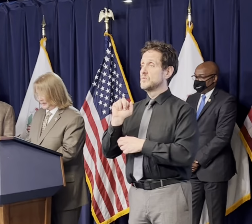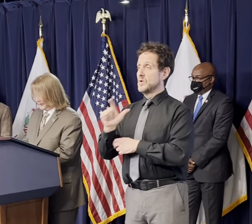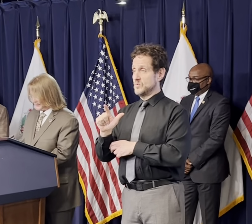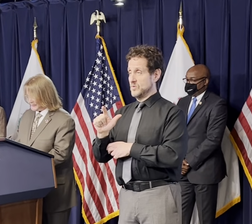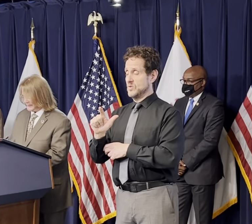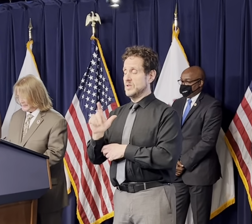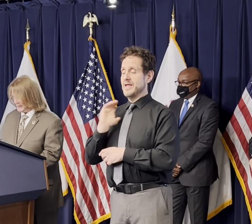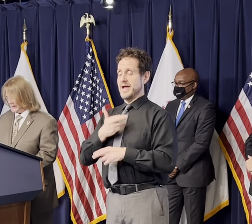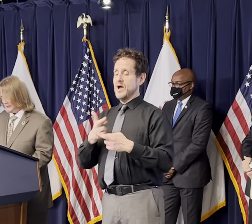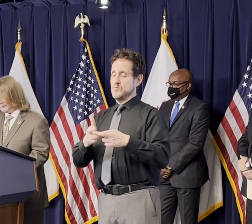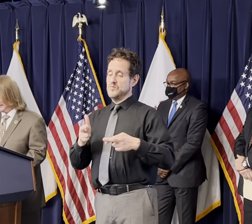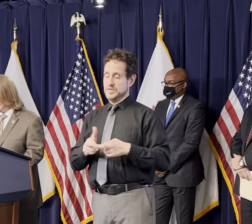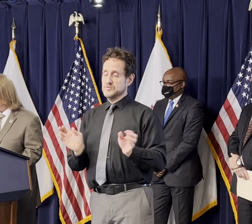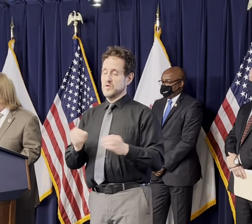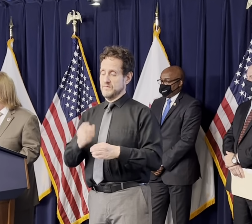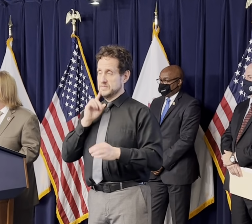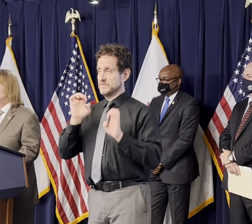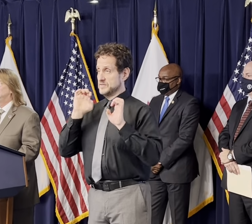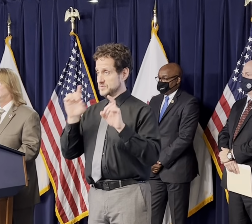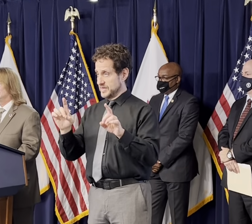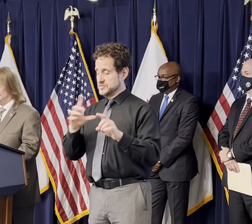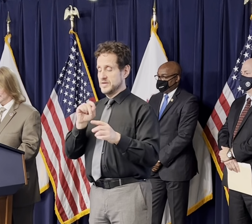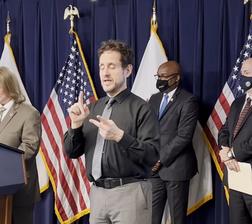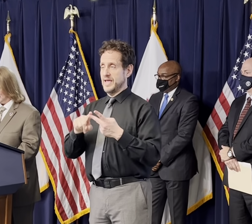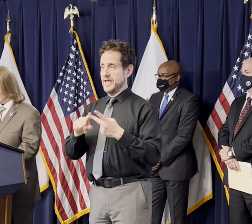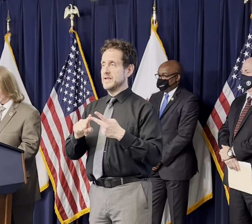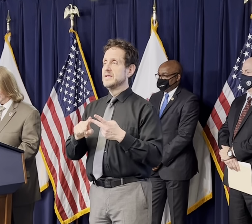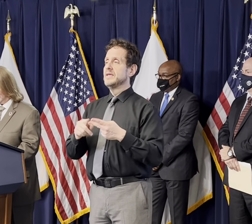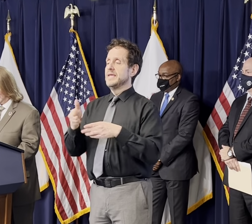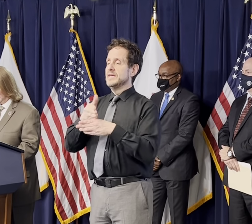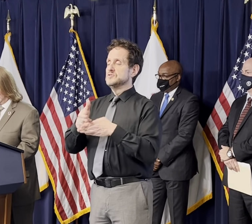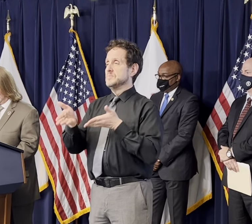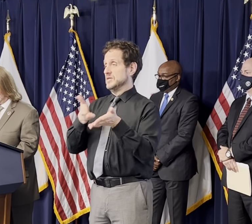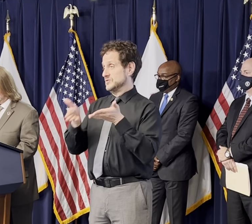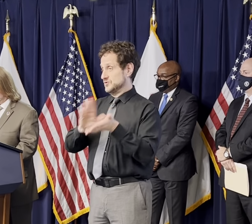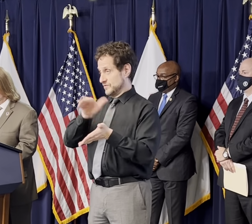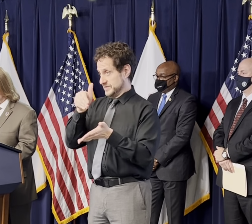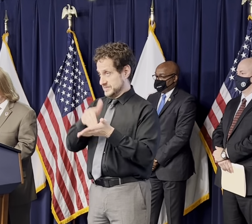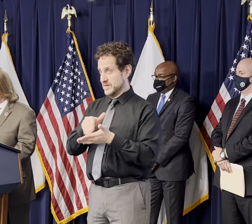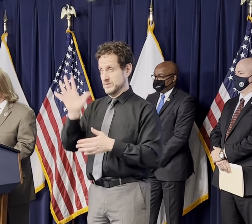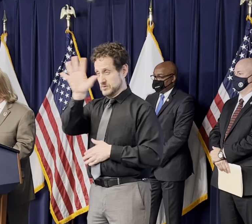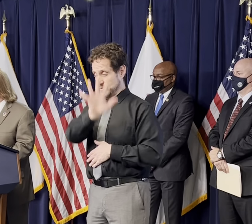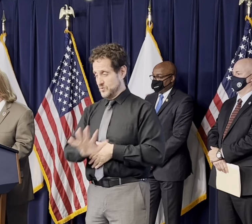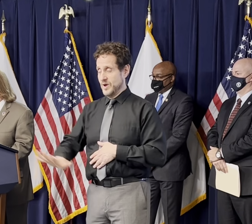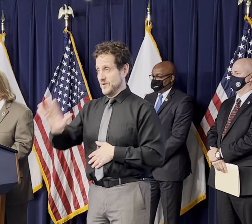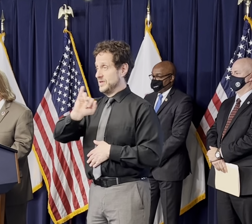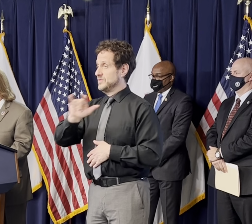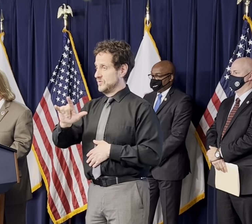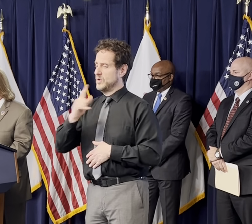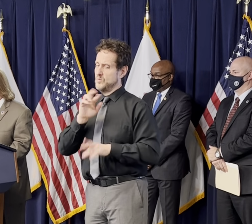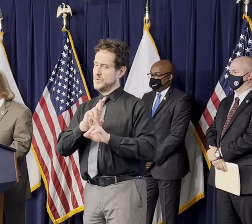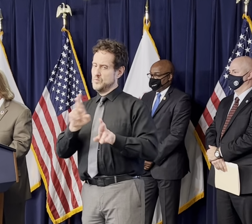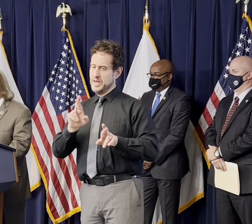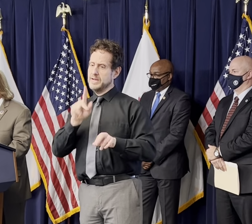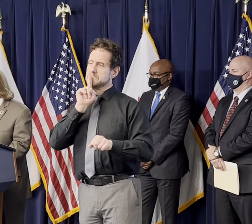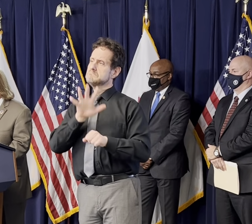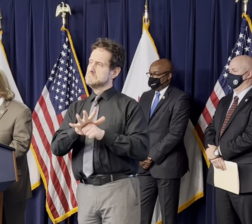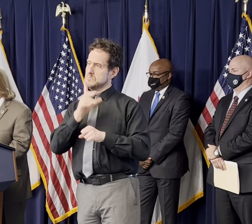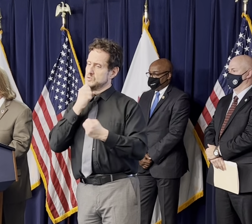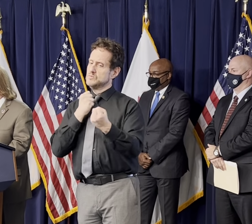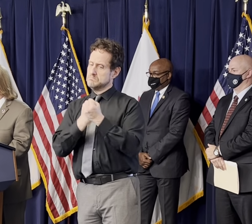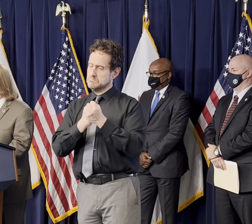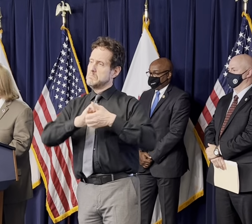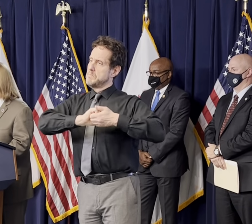Regional Offices of Education and the Intermediate Service Centers in Illinois stand ready and committed to partner with you